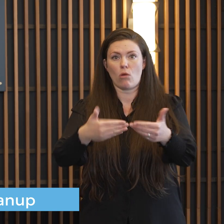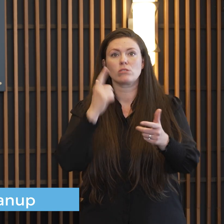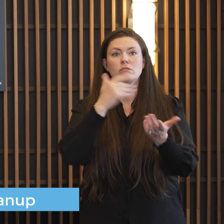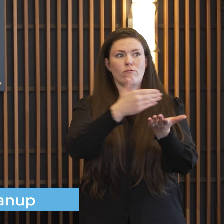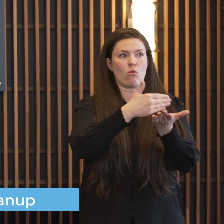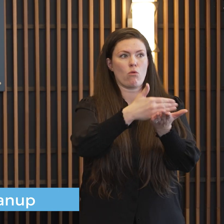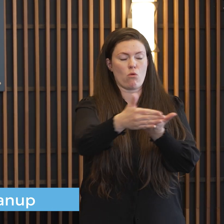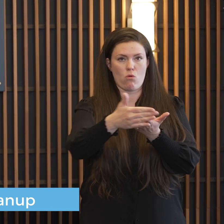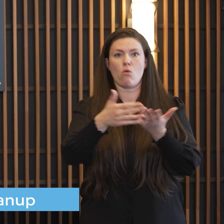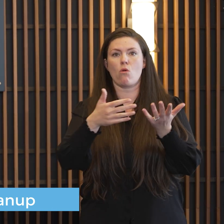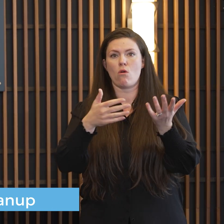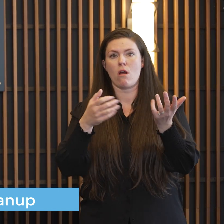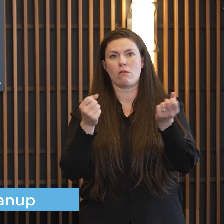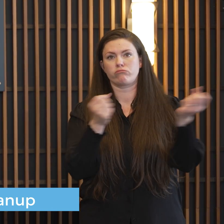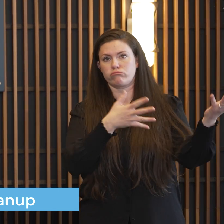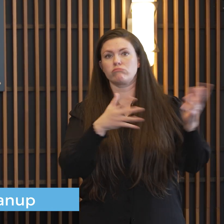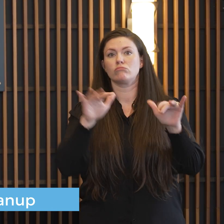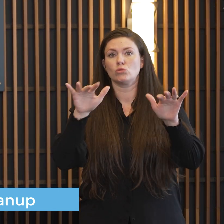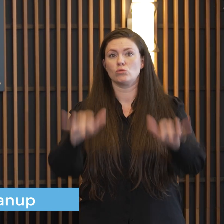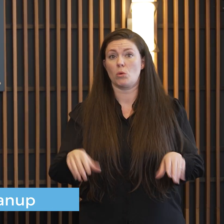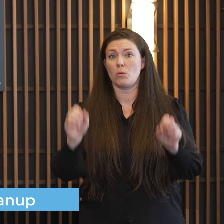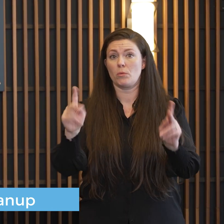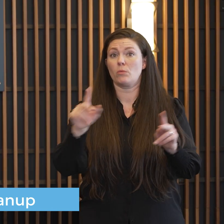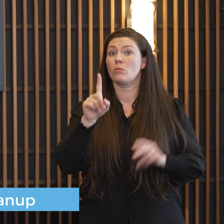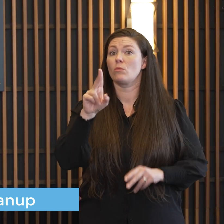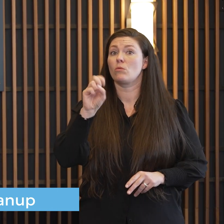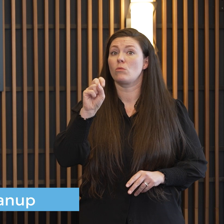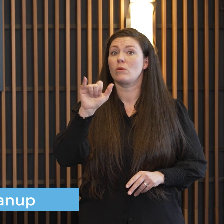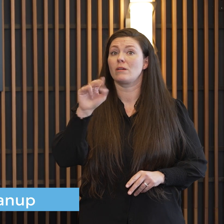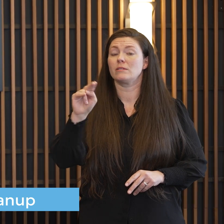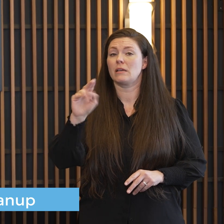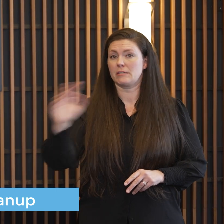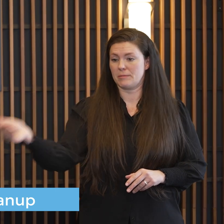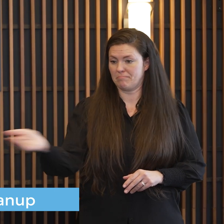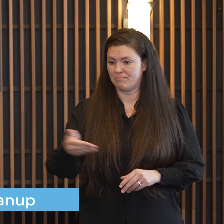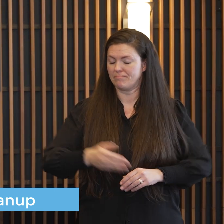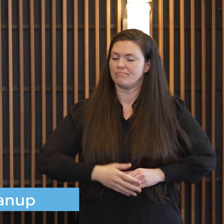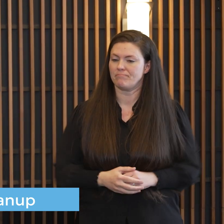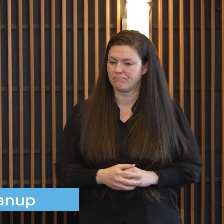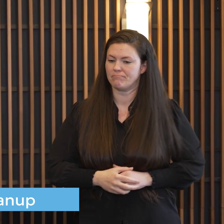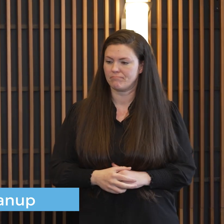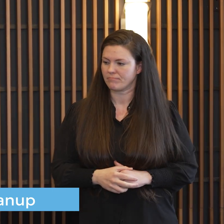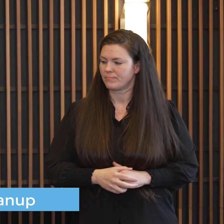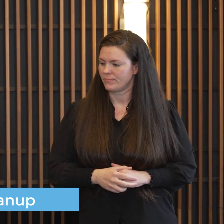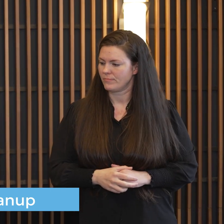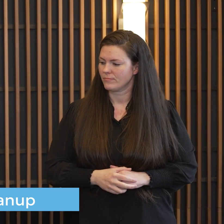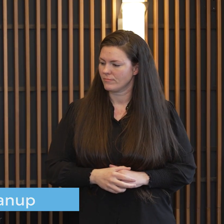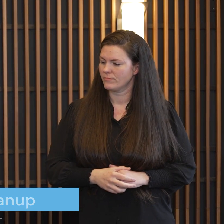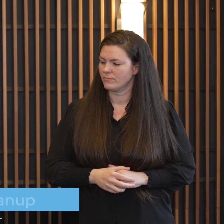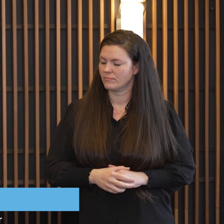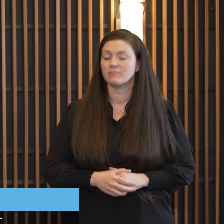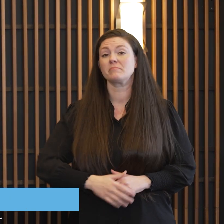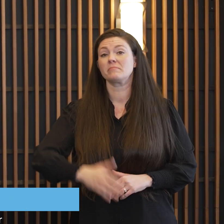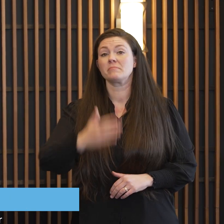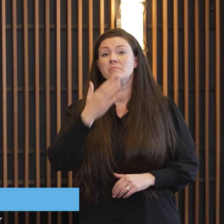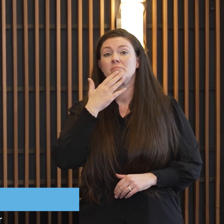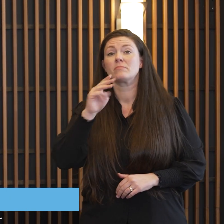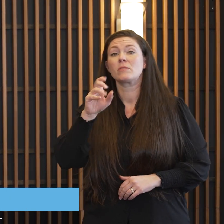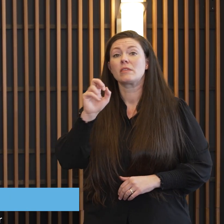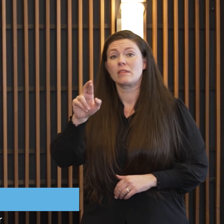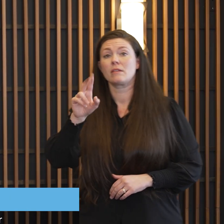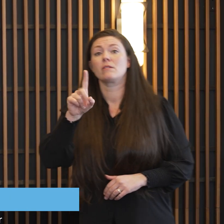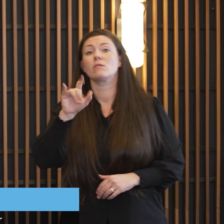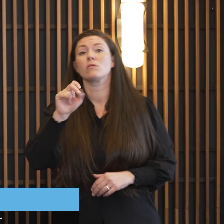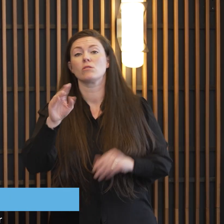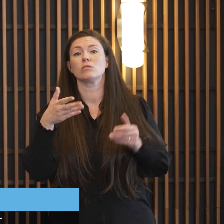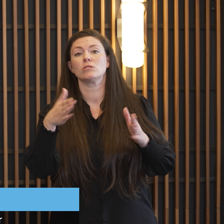plowing zone process so Dustin thank you mayor Dustin Hanson